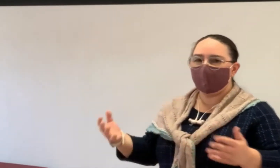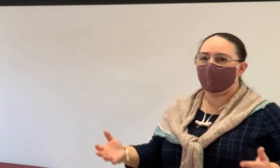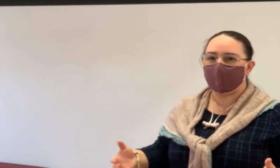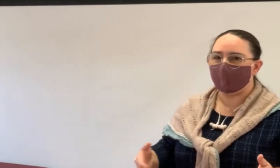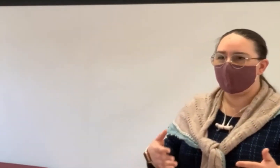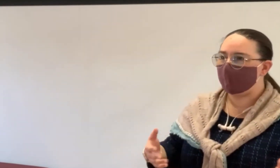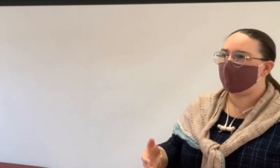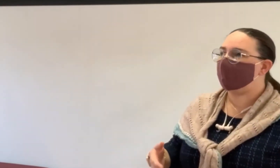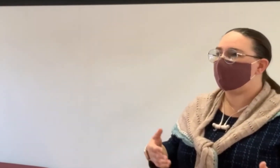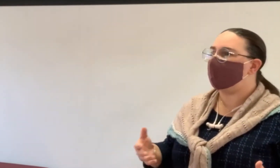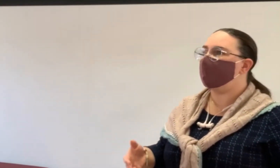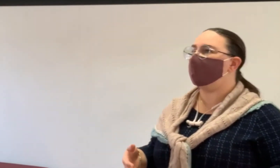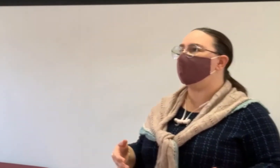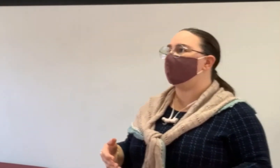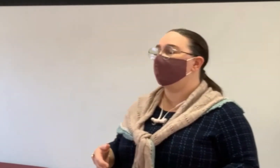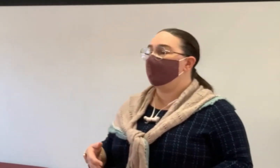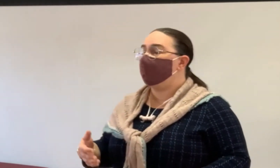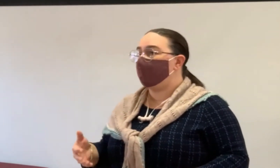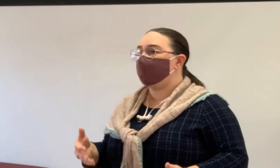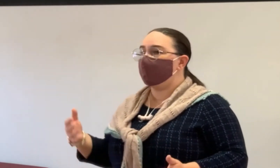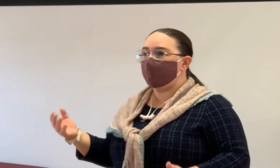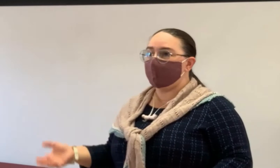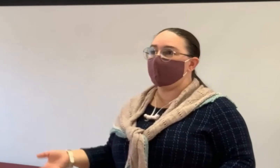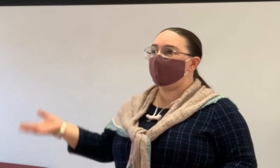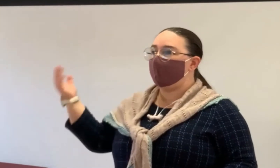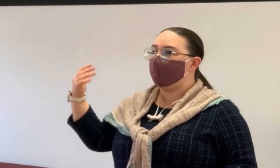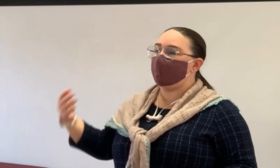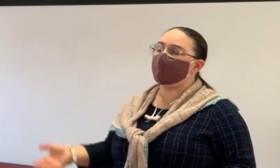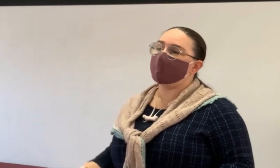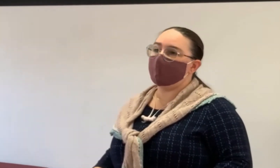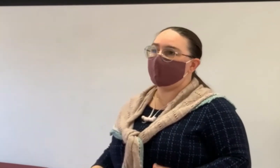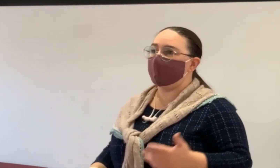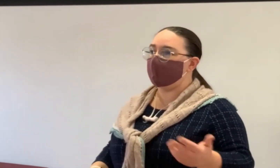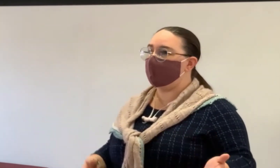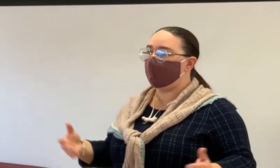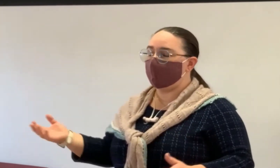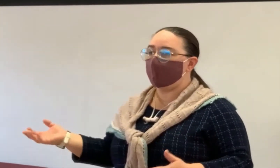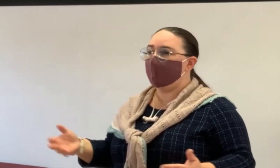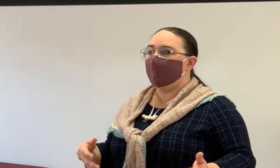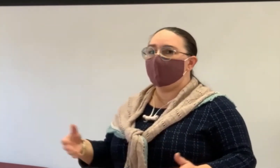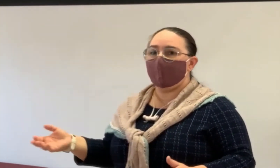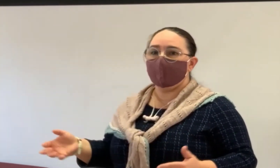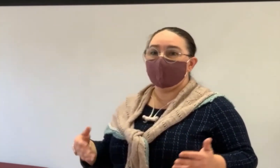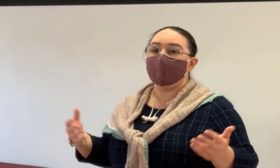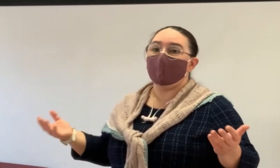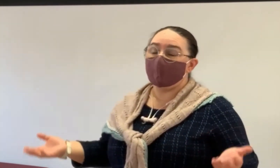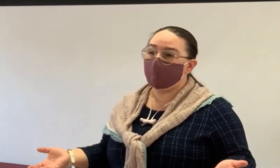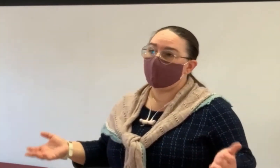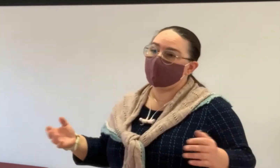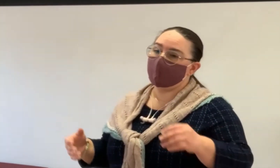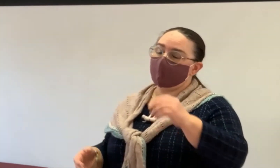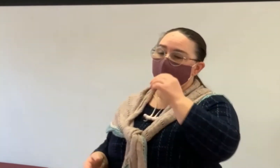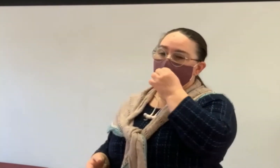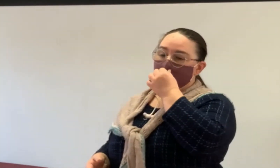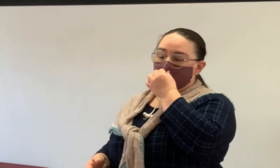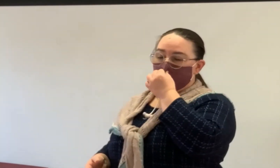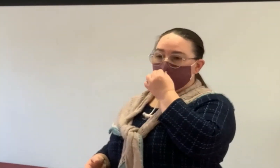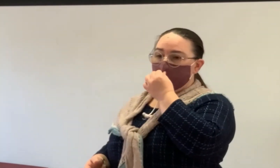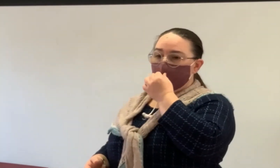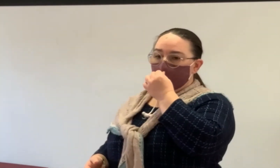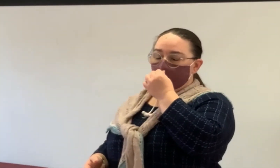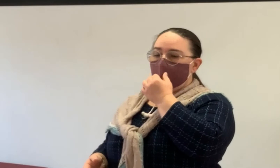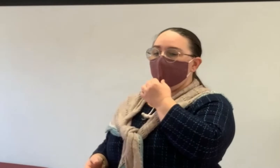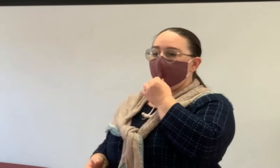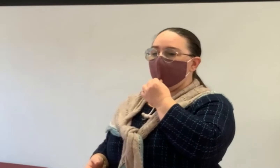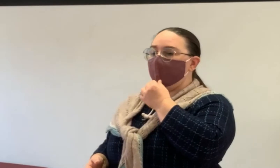working properly, you know, plumbing and heating and, but also things like going up and down stairs in and out of bathrooms, bathtubs, and, you know, things that